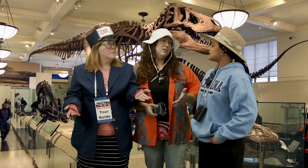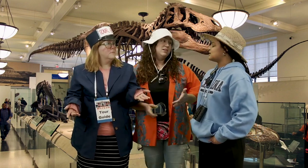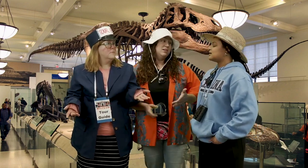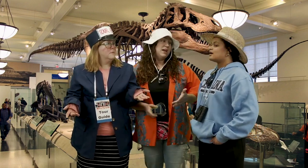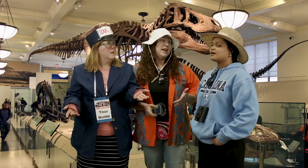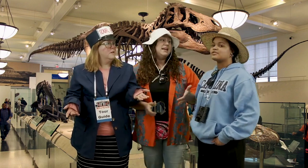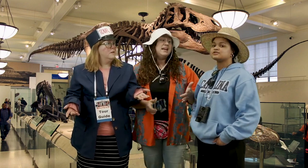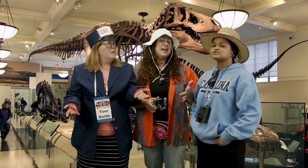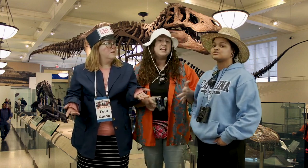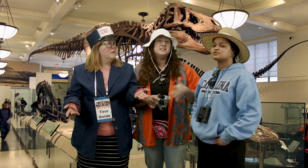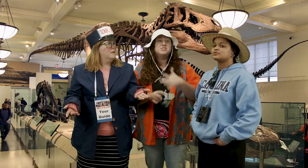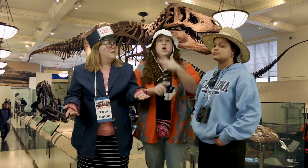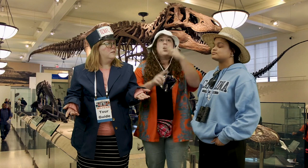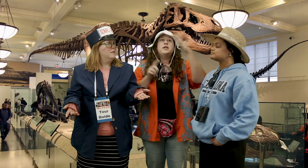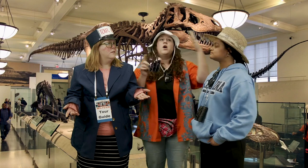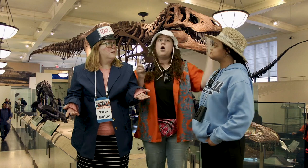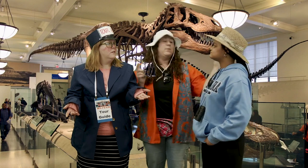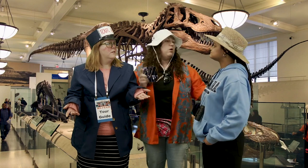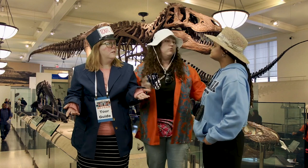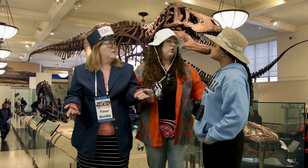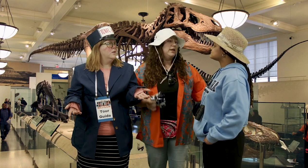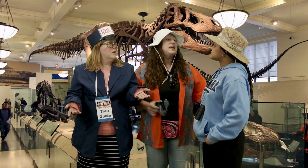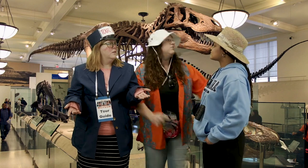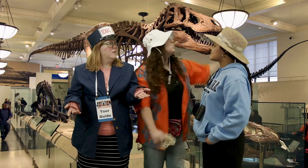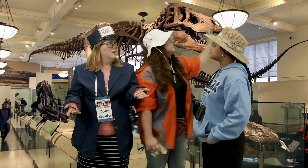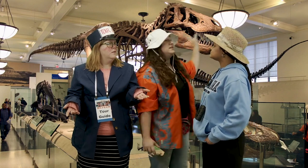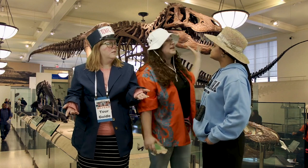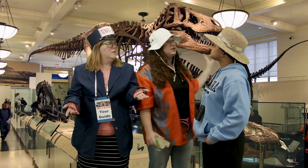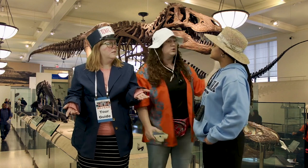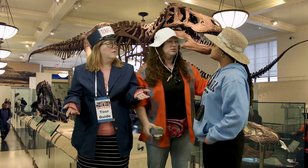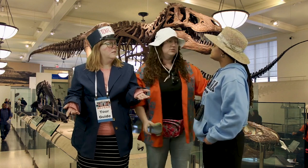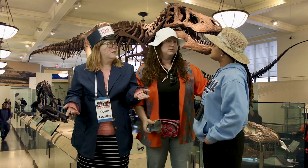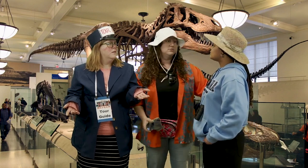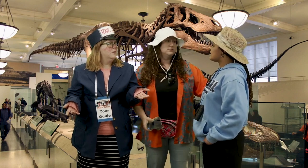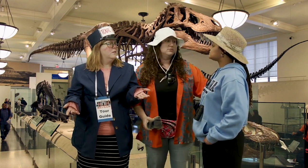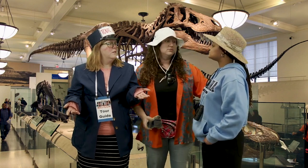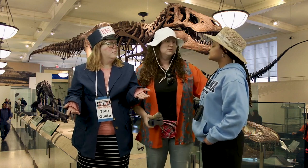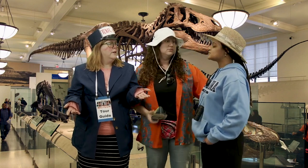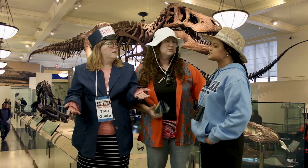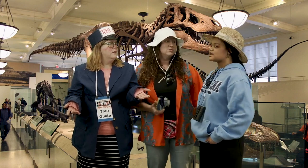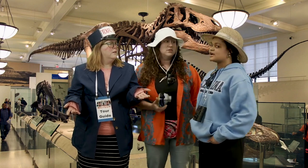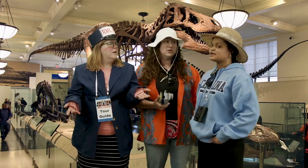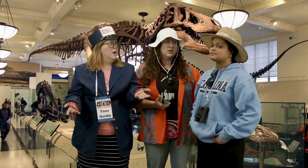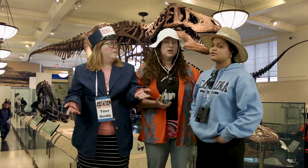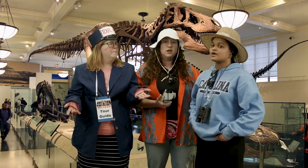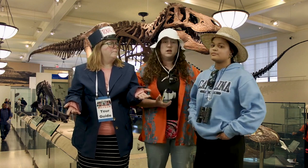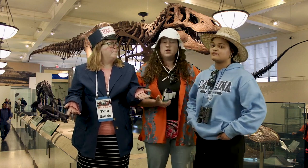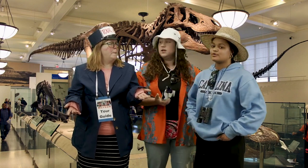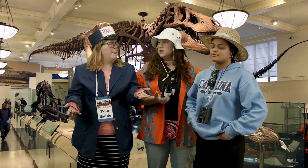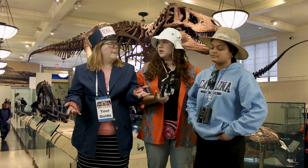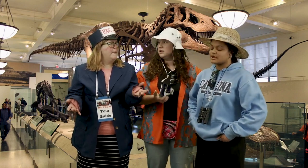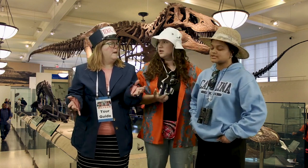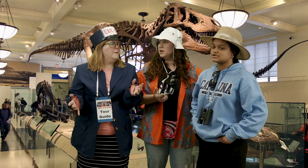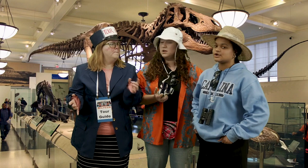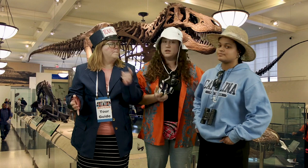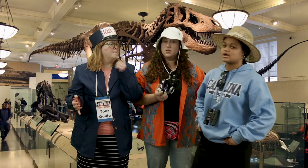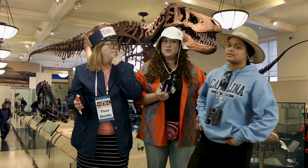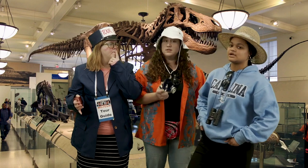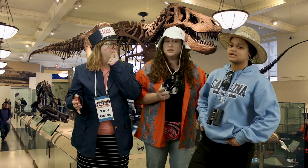and he is like all powerful like even more than these dinosaurs well I wish I knew that before I started becoming a